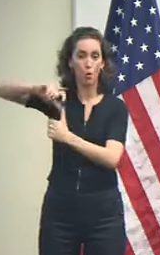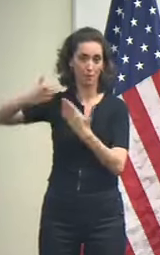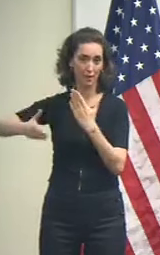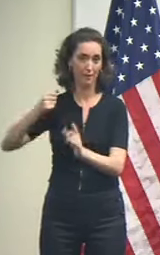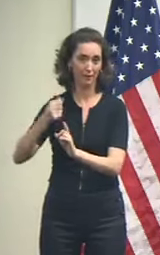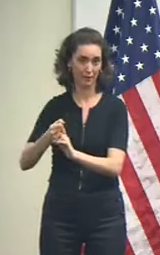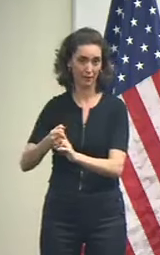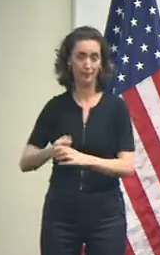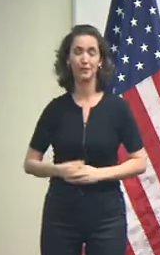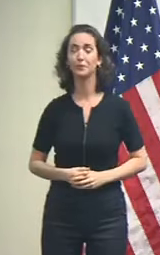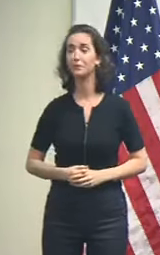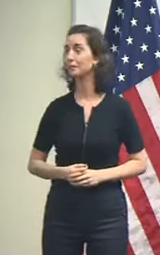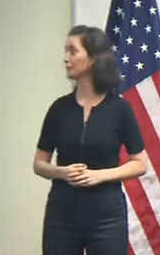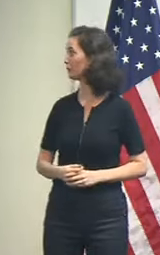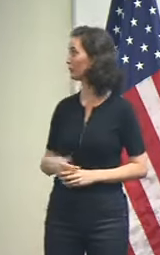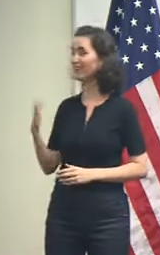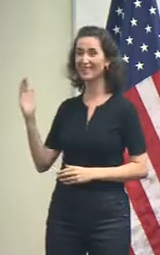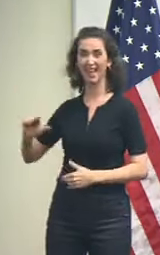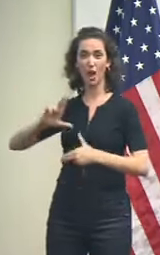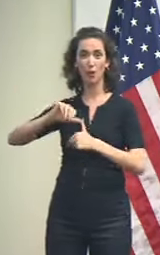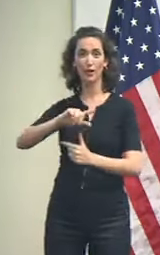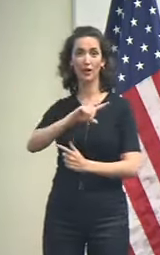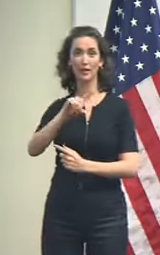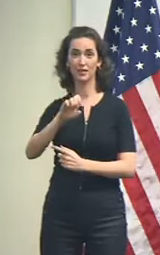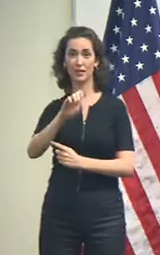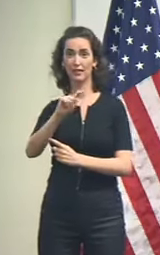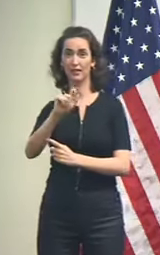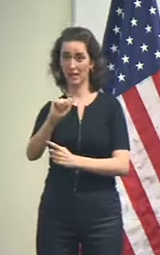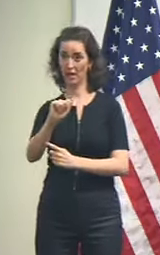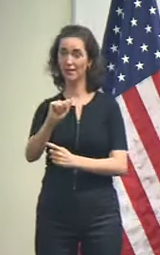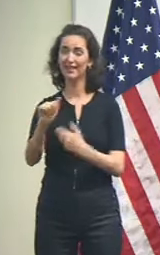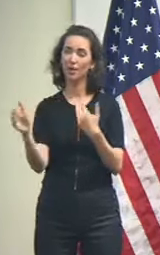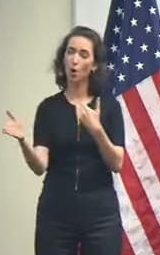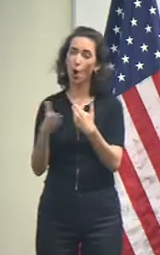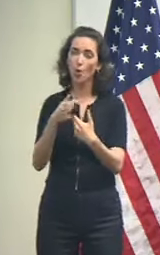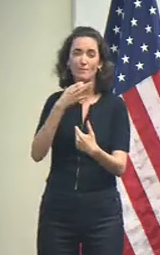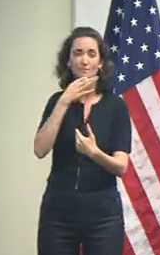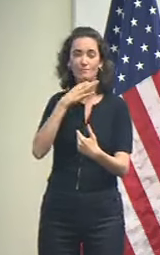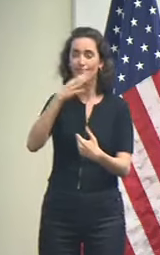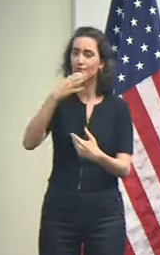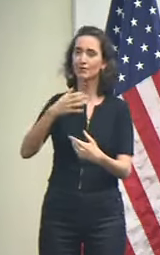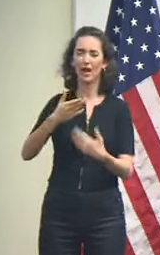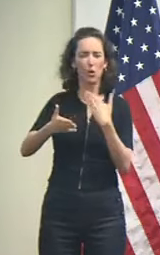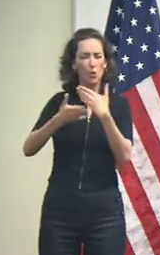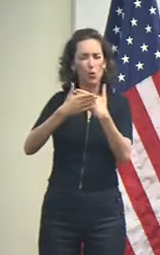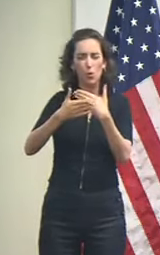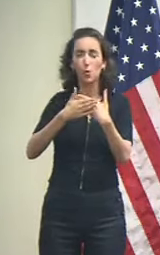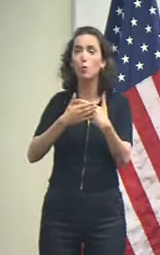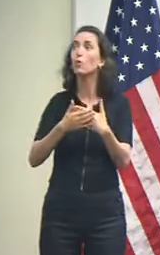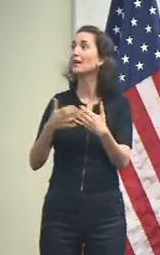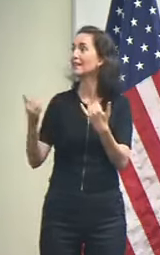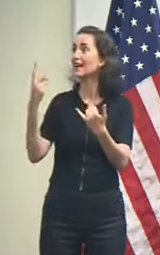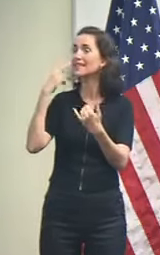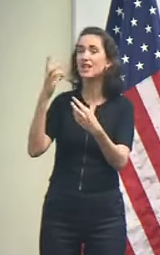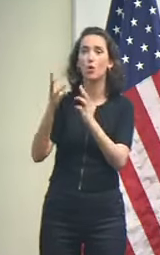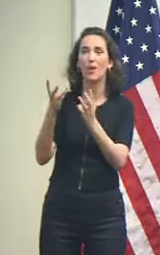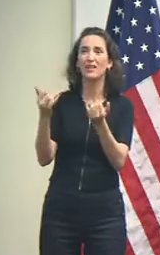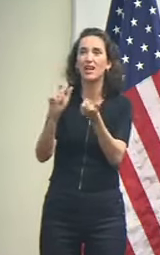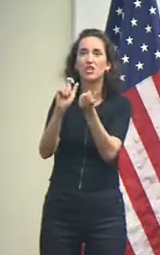So Zeta is literally on our doorstep. The weather is degrading quickly as we speak.